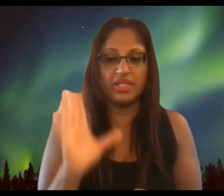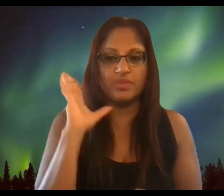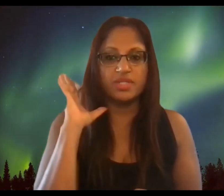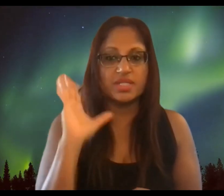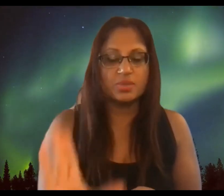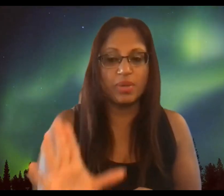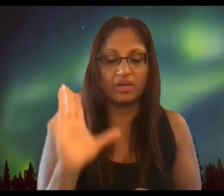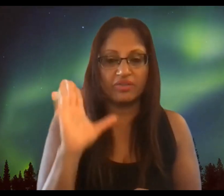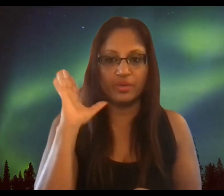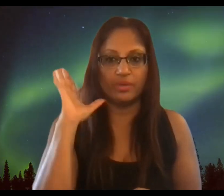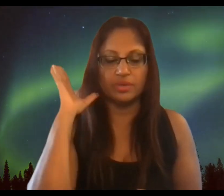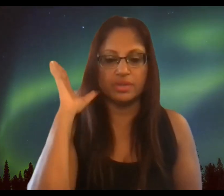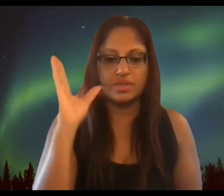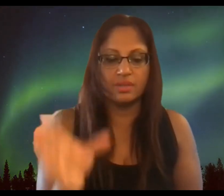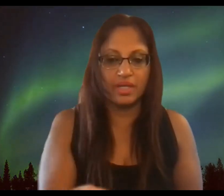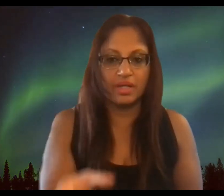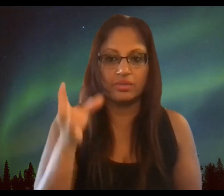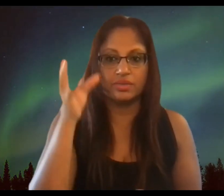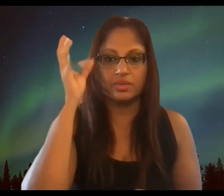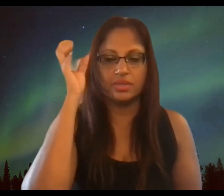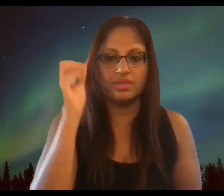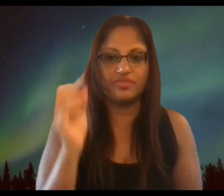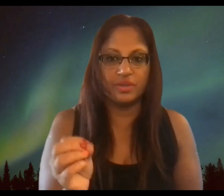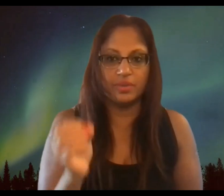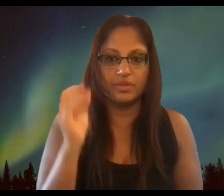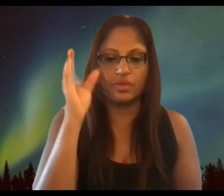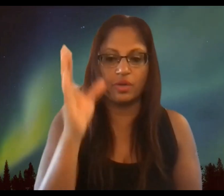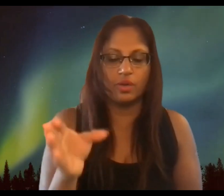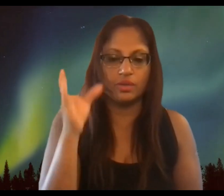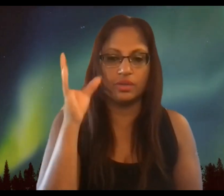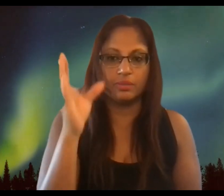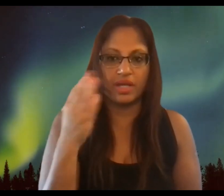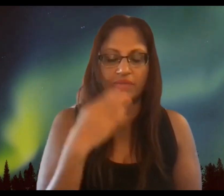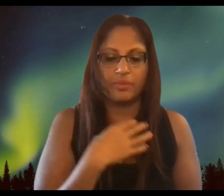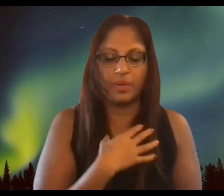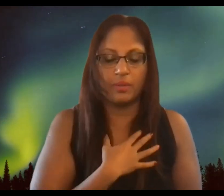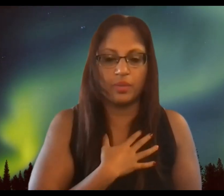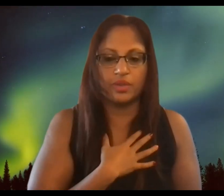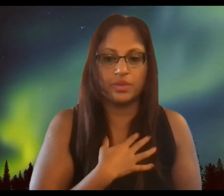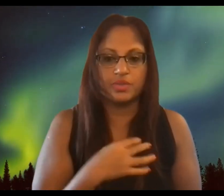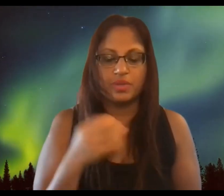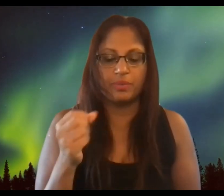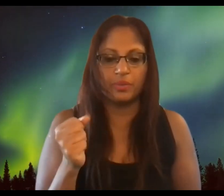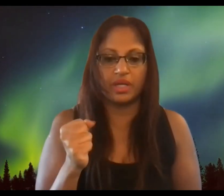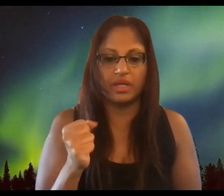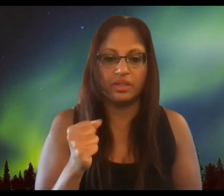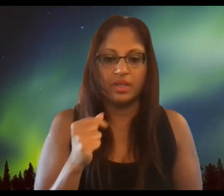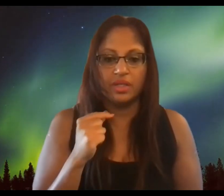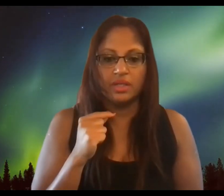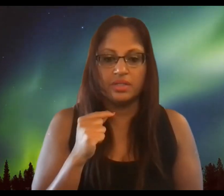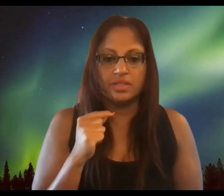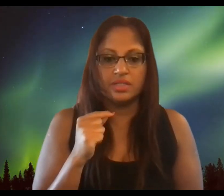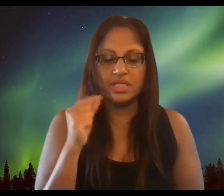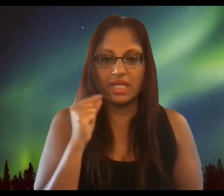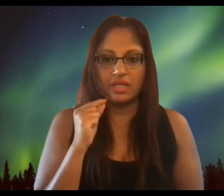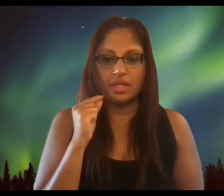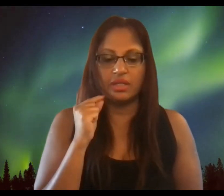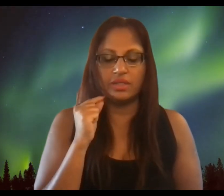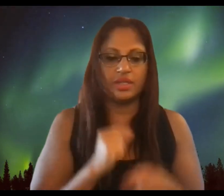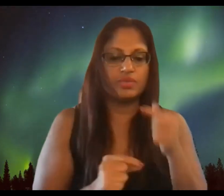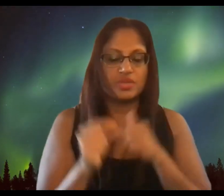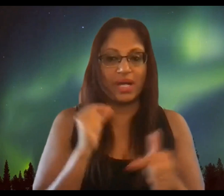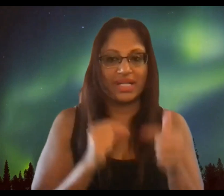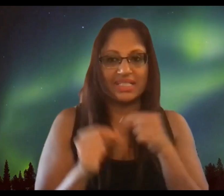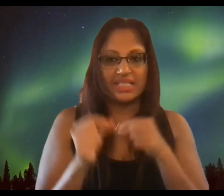to be respectful to the males to the females on the platform i'm one of those people that to get